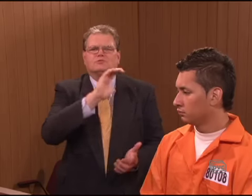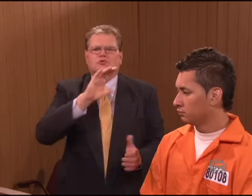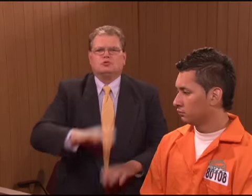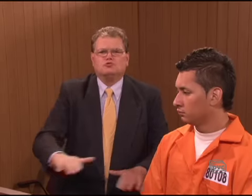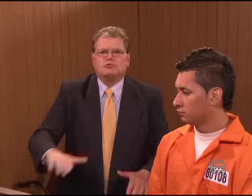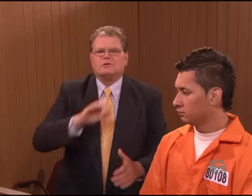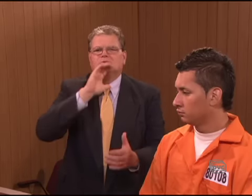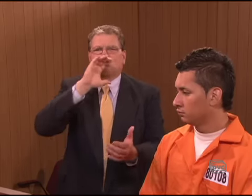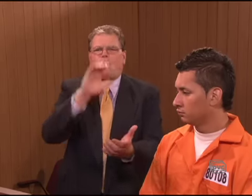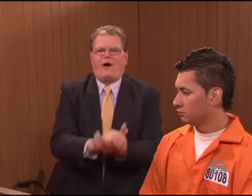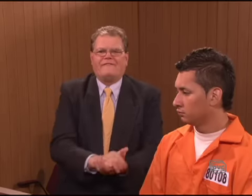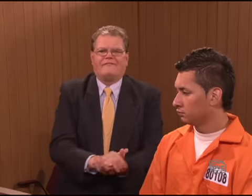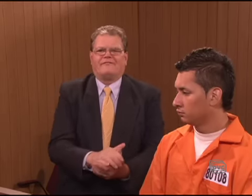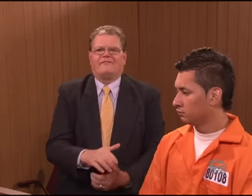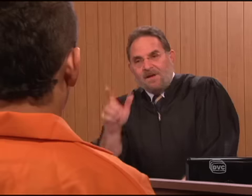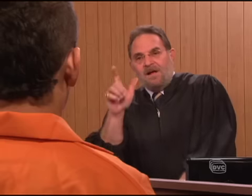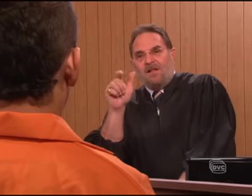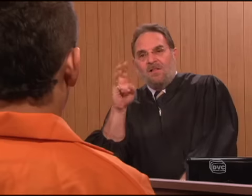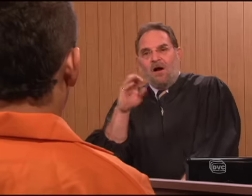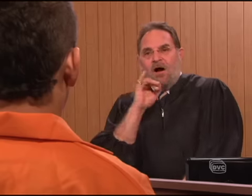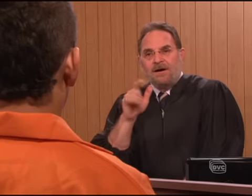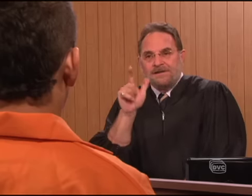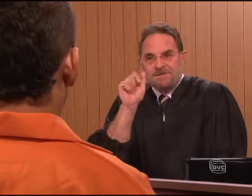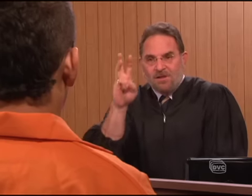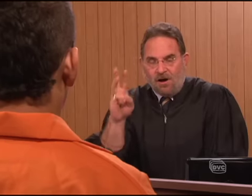and wife's sake. Law is law.